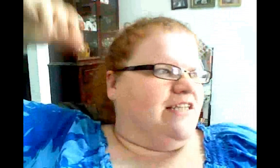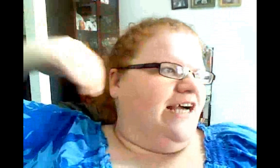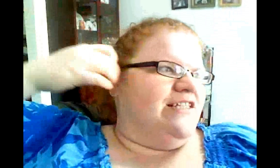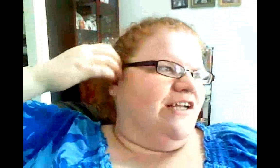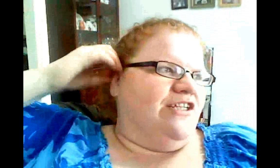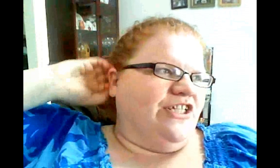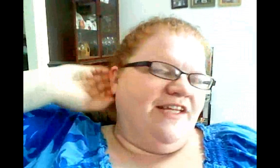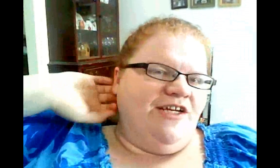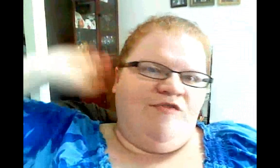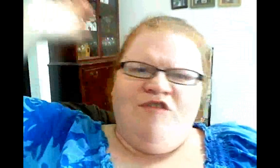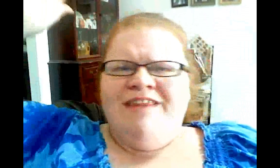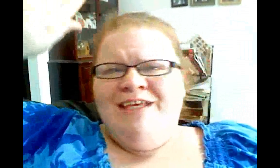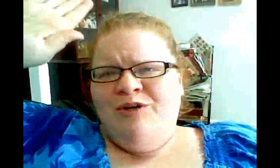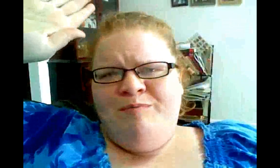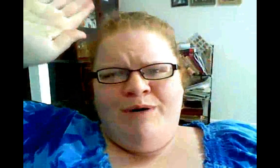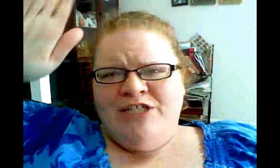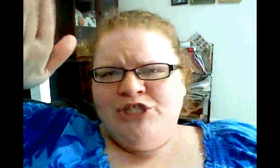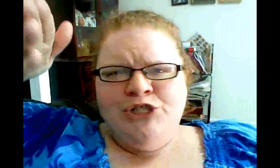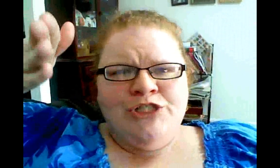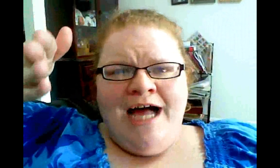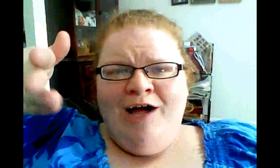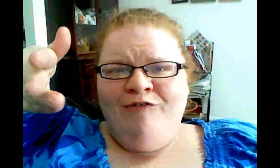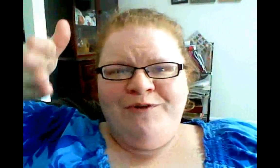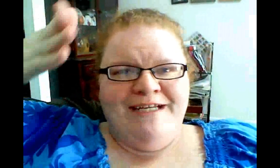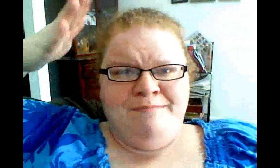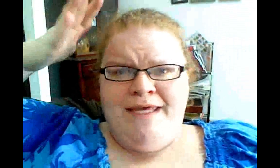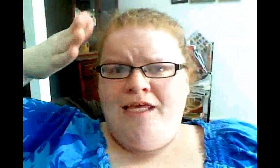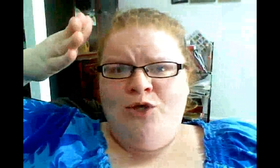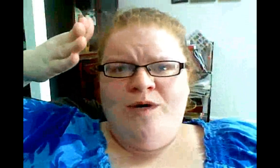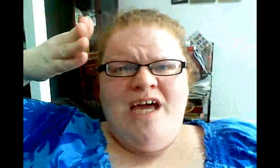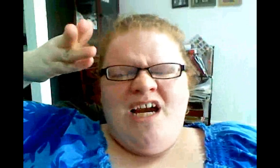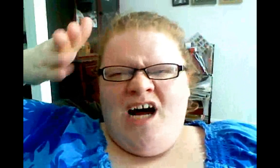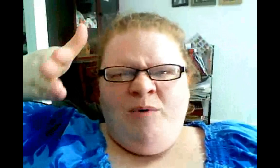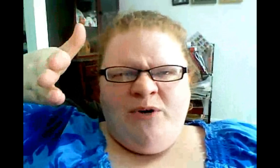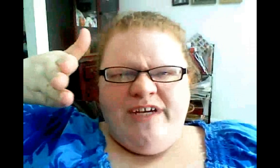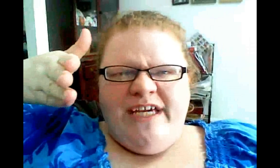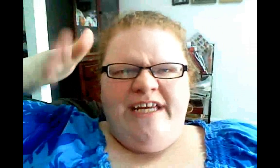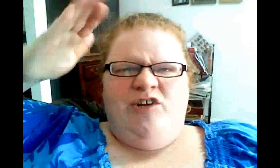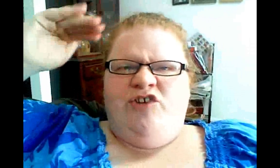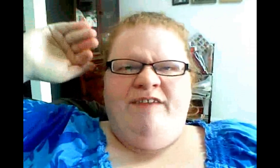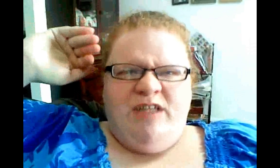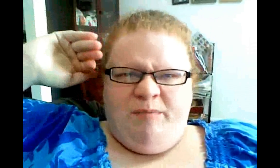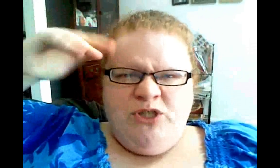thought I'd share that if you feel like you're pressuring yourself or that it's making you not want to read and you're having to push,